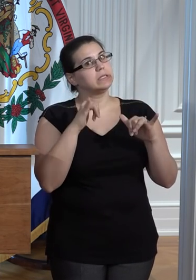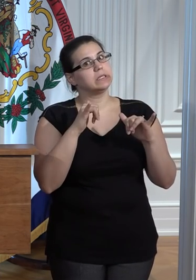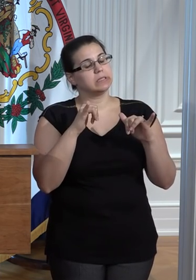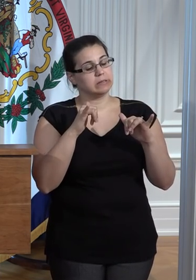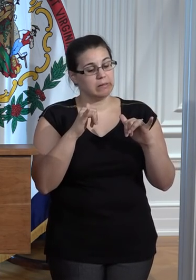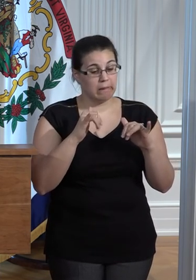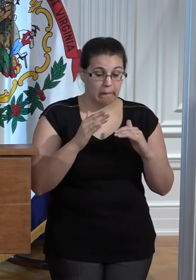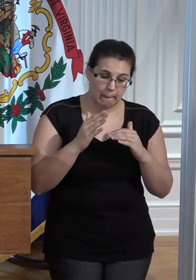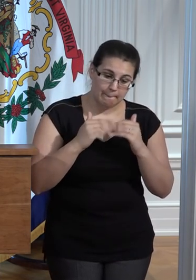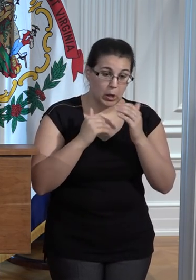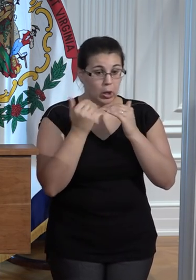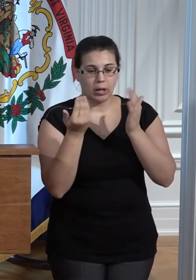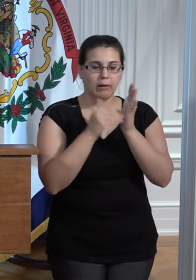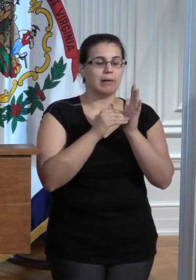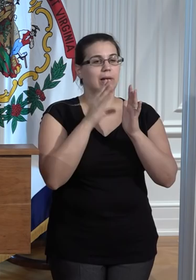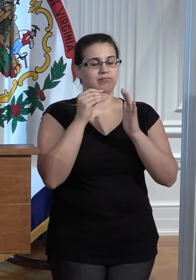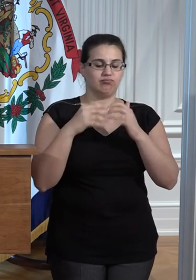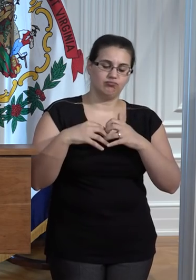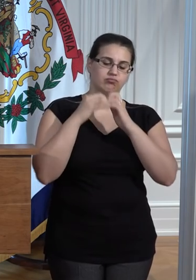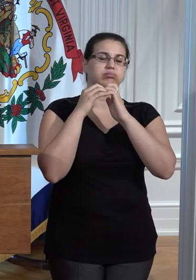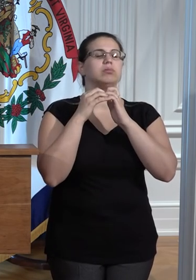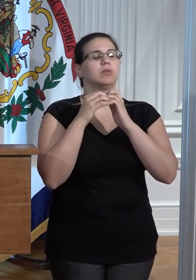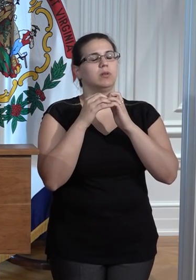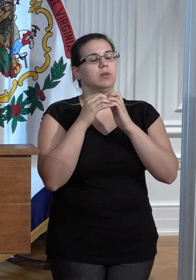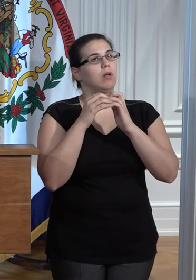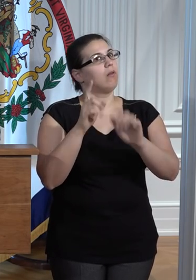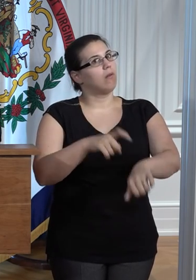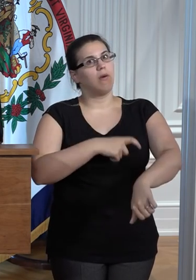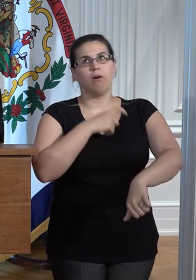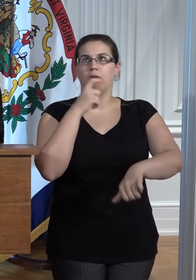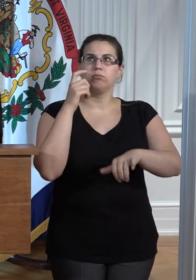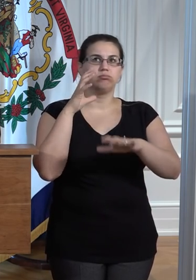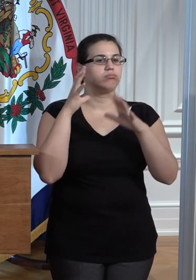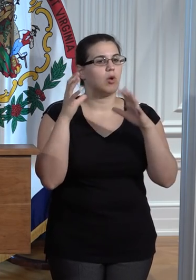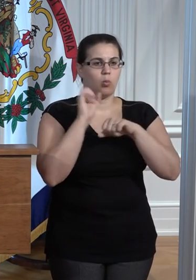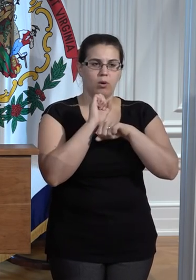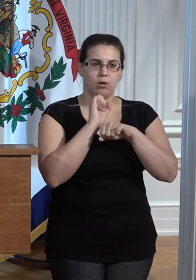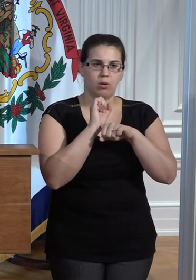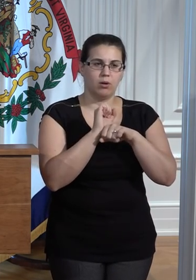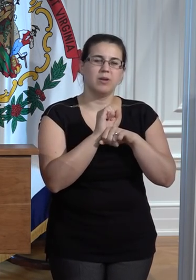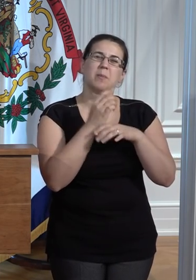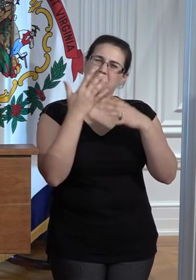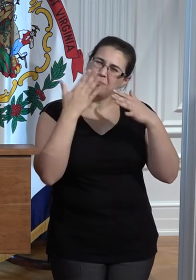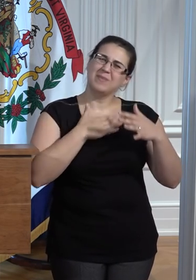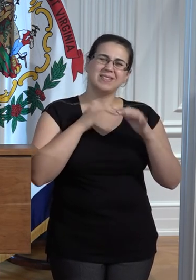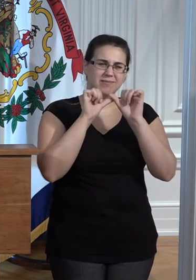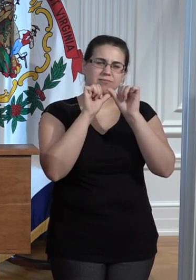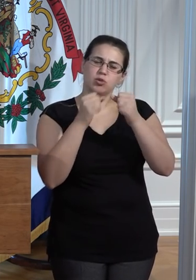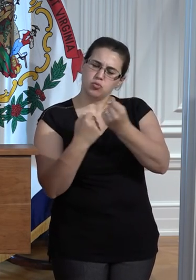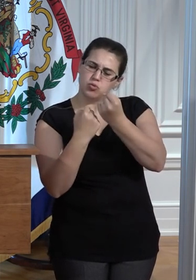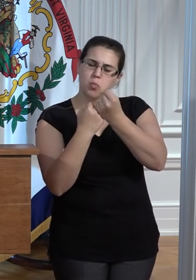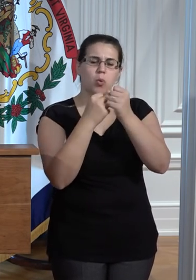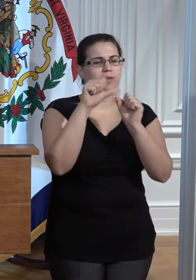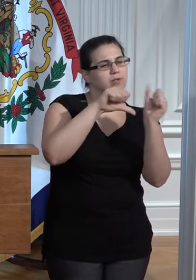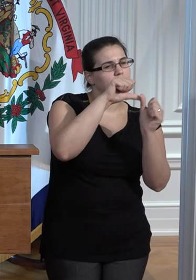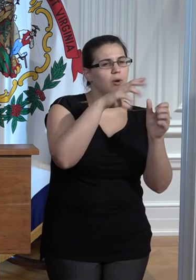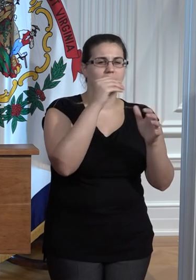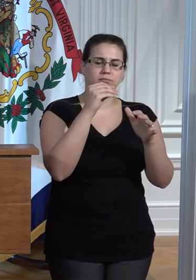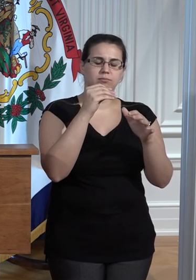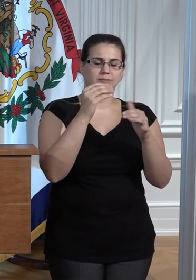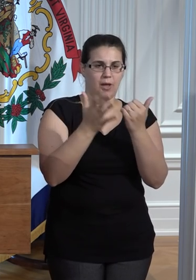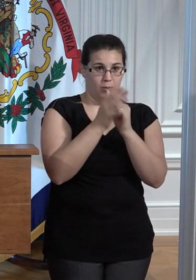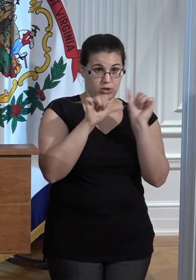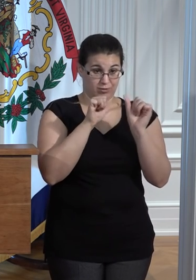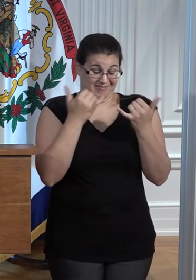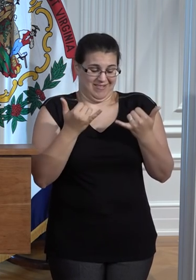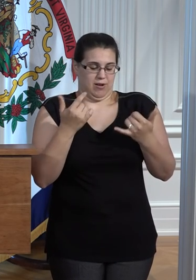So please continue to work together and support each other as West Virginians always do. At this time, I'd